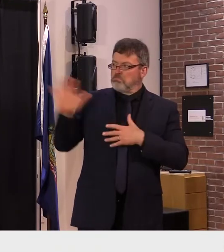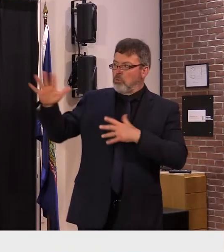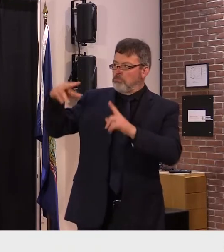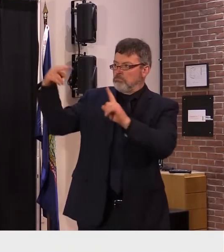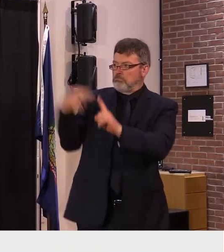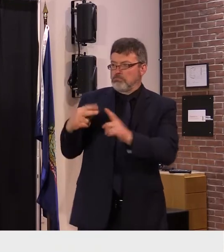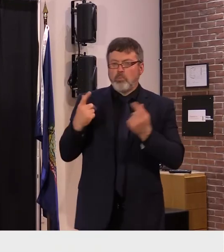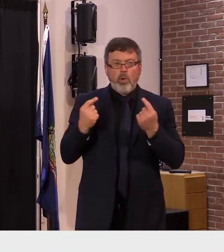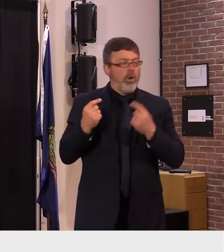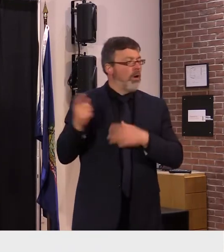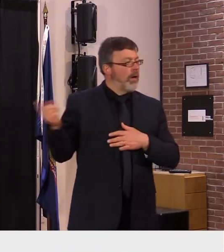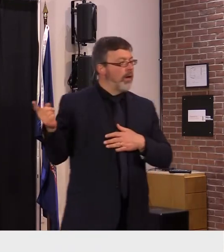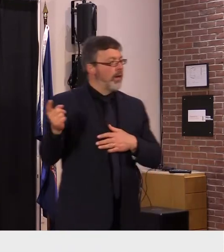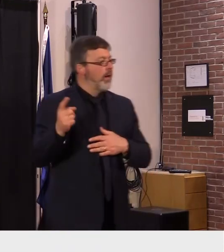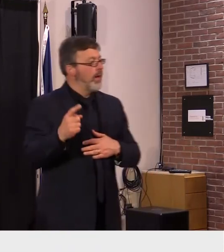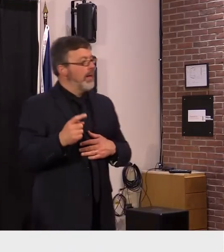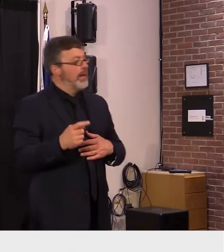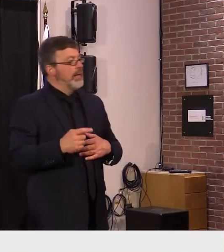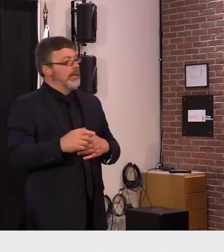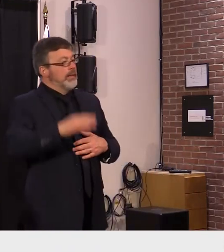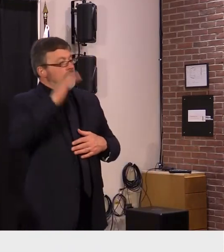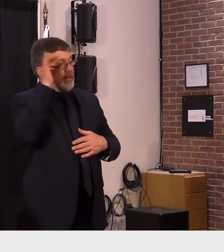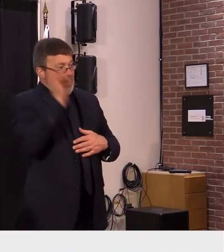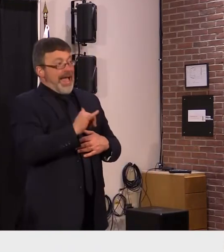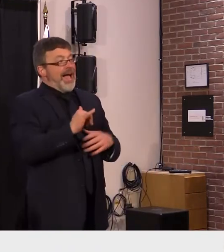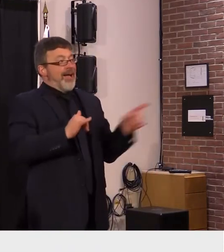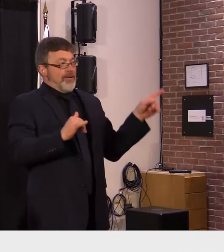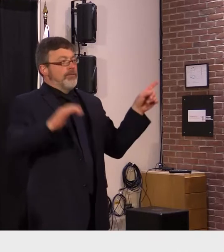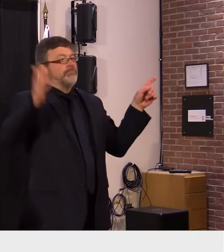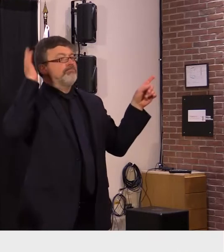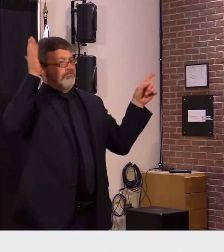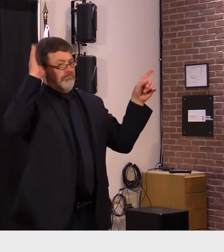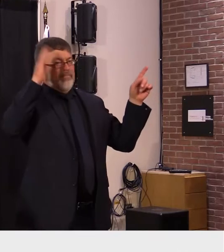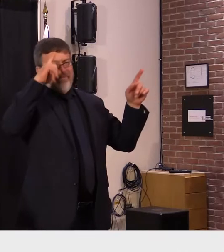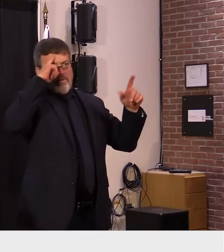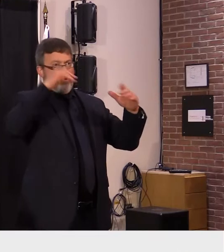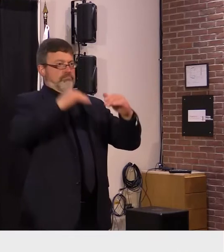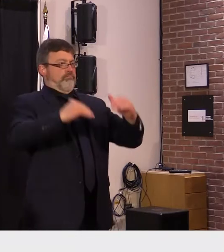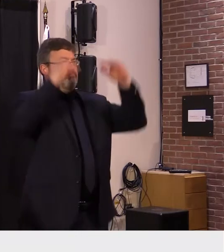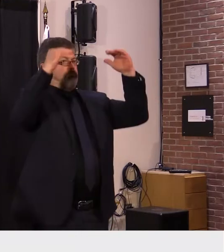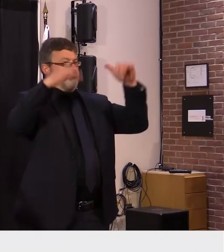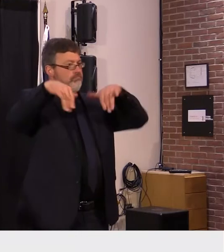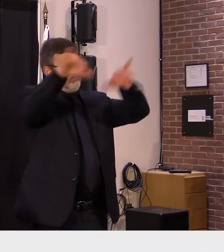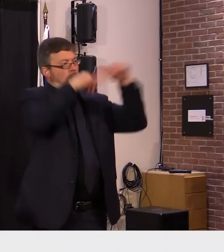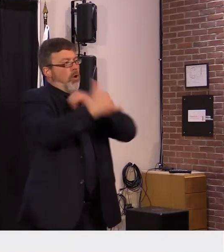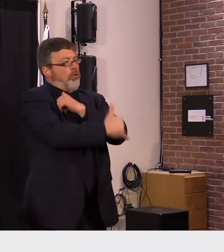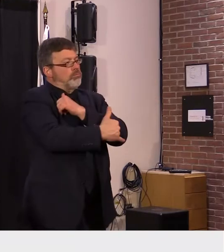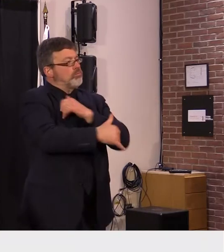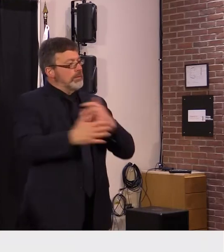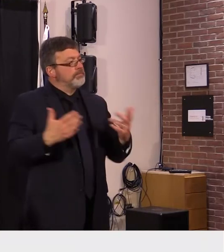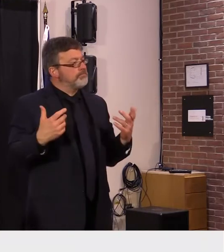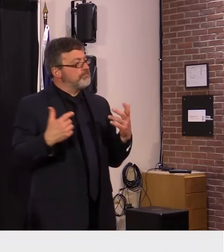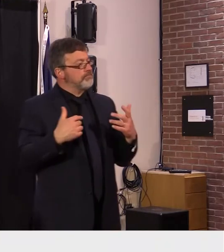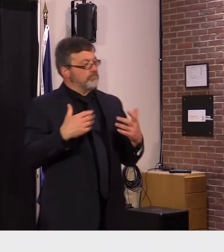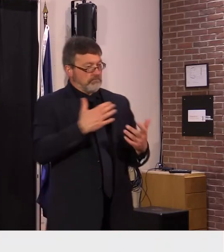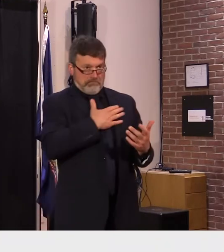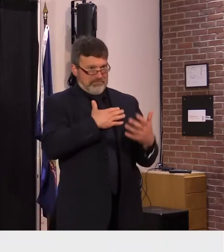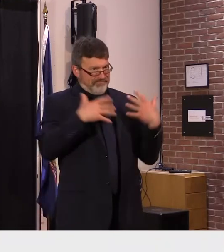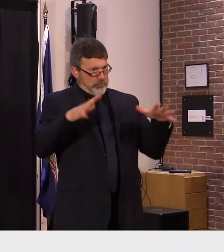yeah well i think they're speaking more on the national level uh as you might know we we took some major steps